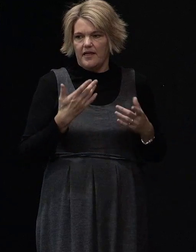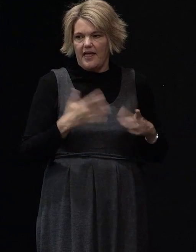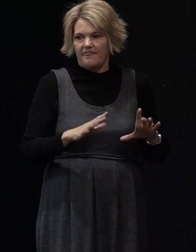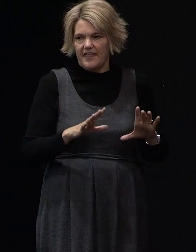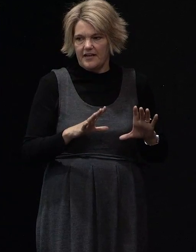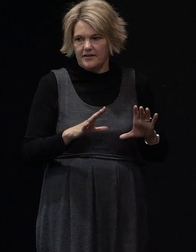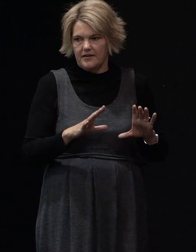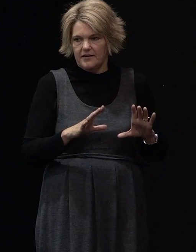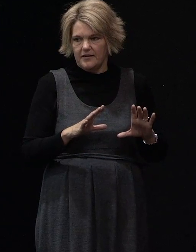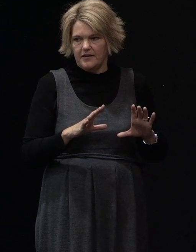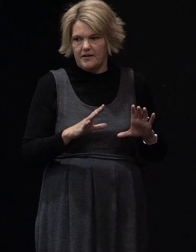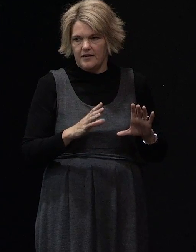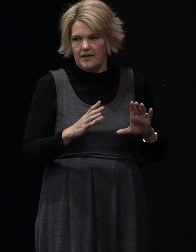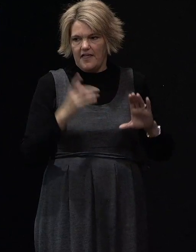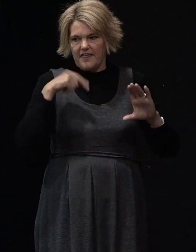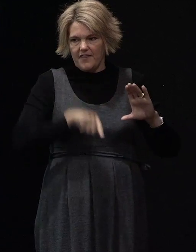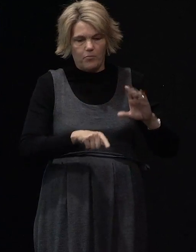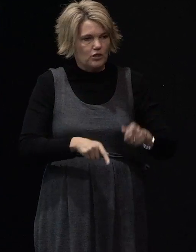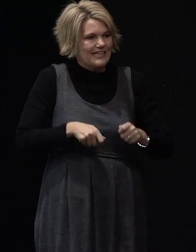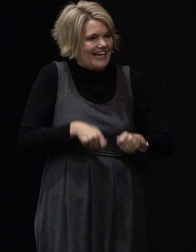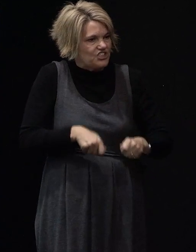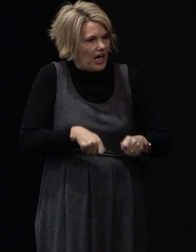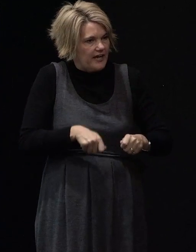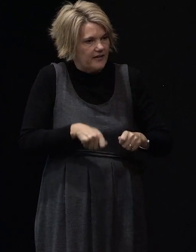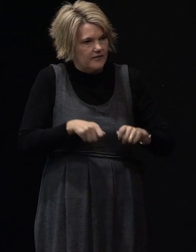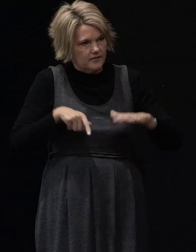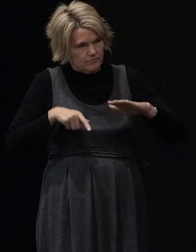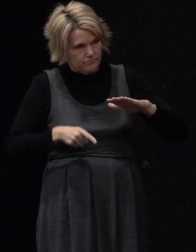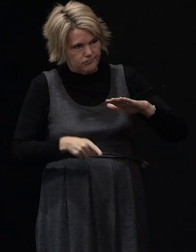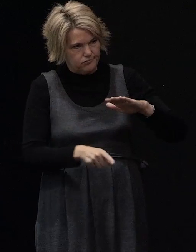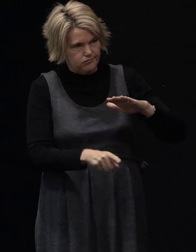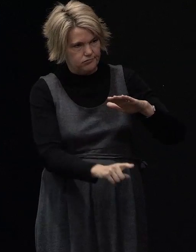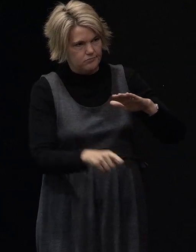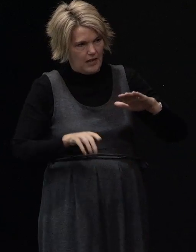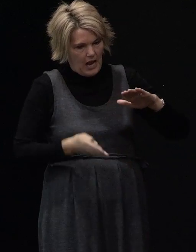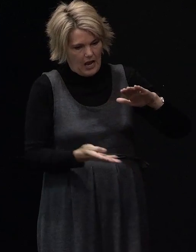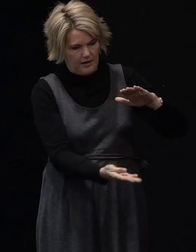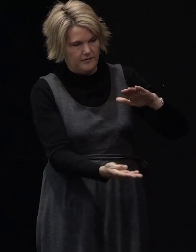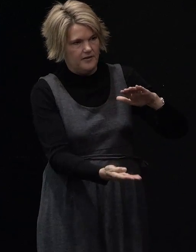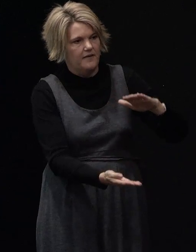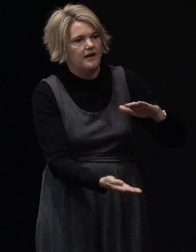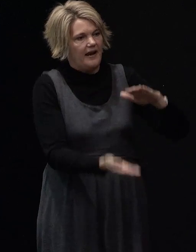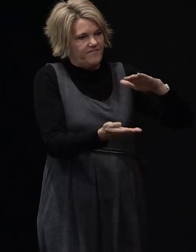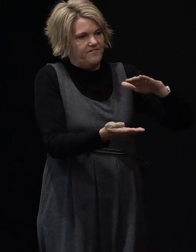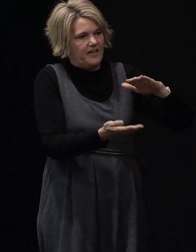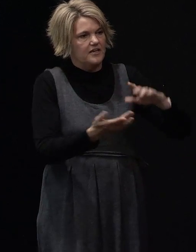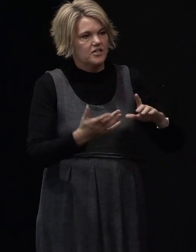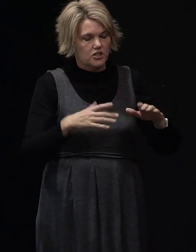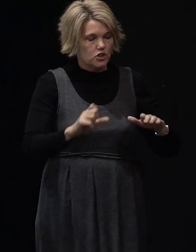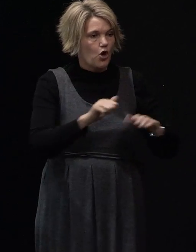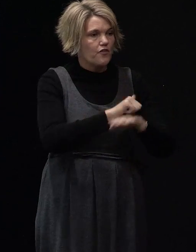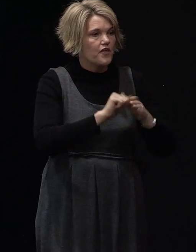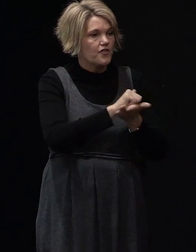to put in a bottle jack which will take the load underneath that part of the house. So these pads are poured